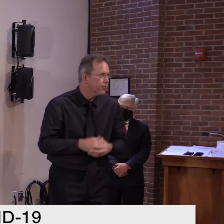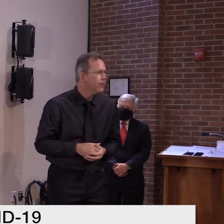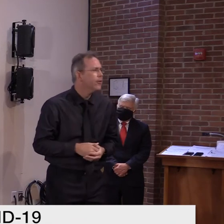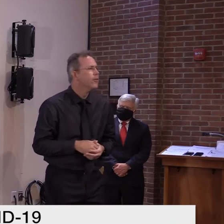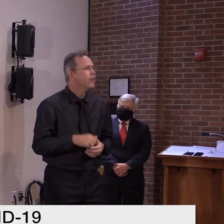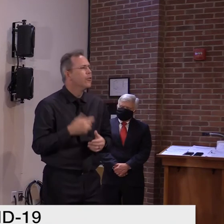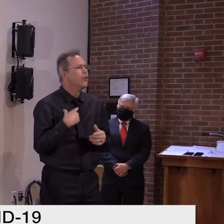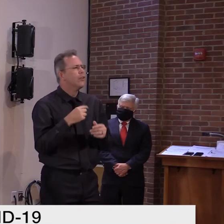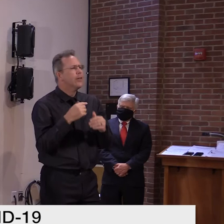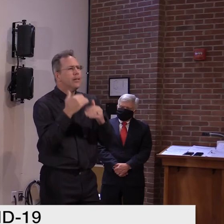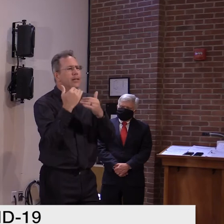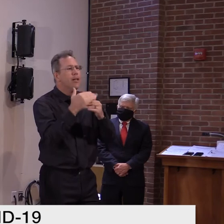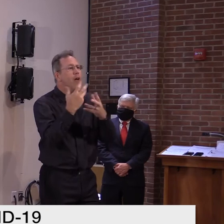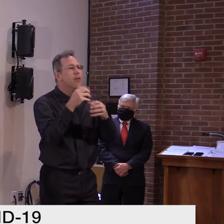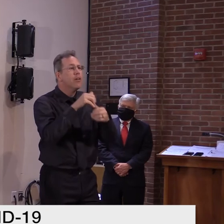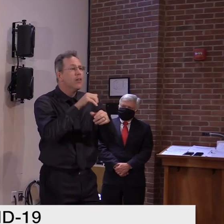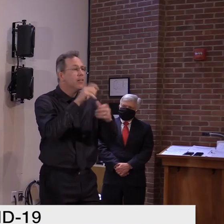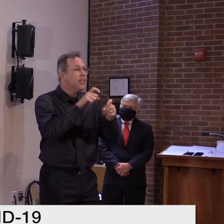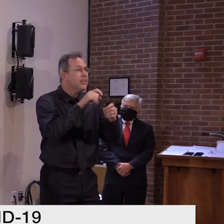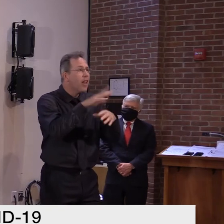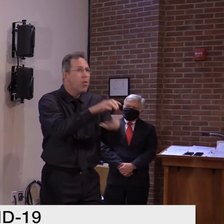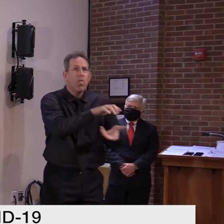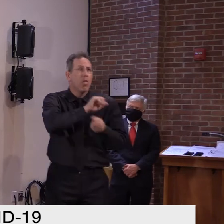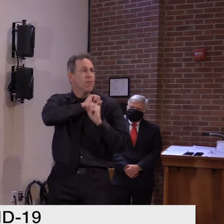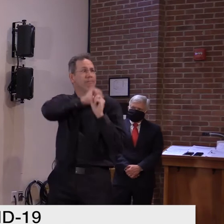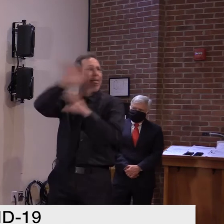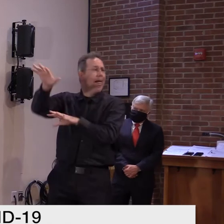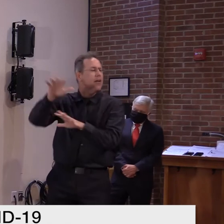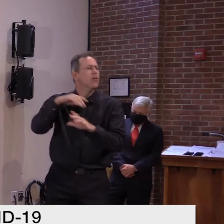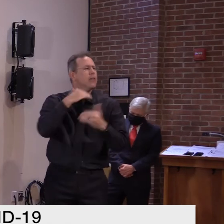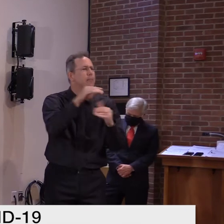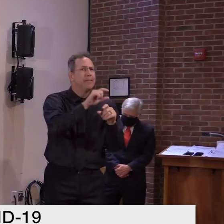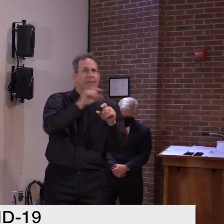if they can go to other places with a faster turnaround time.